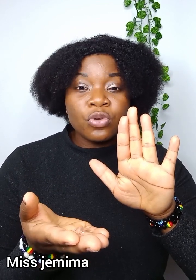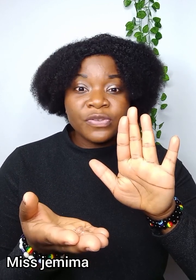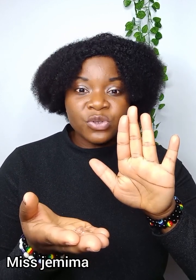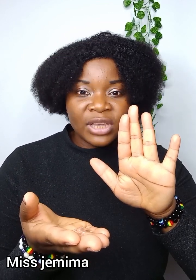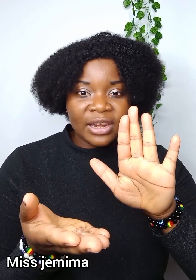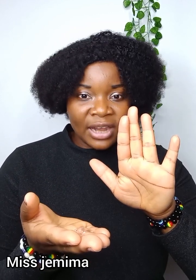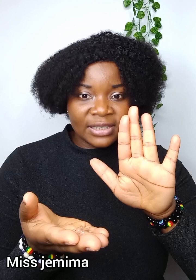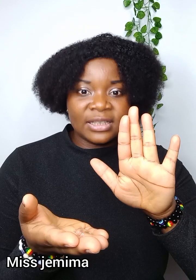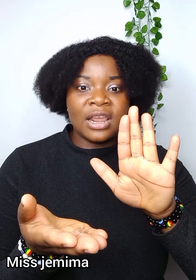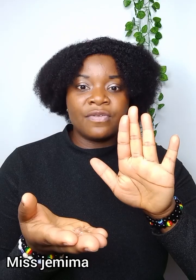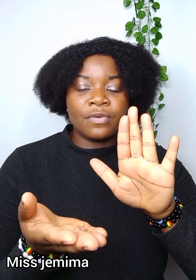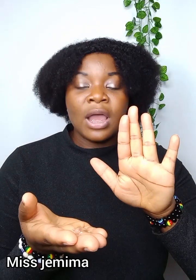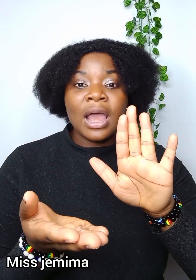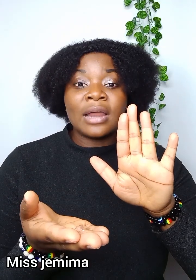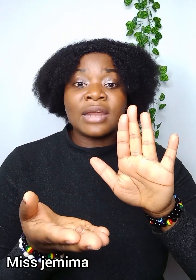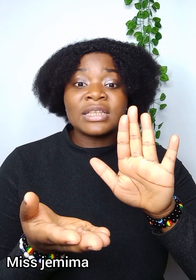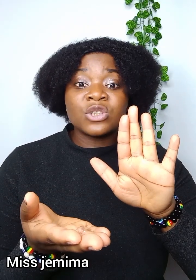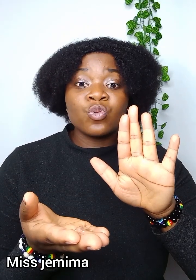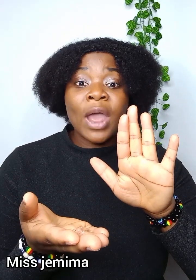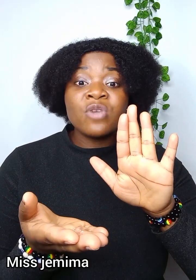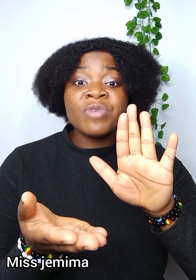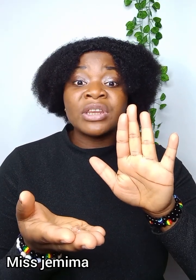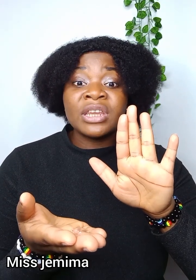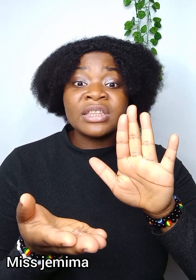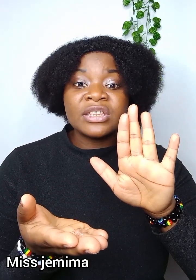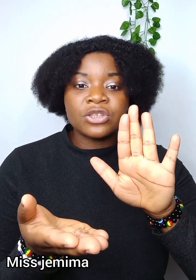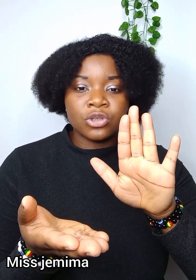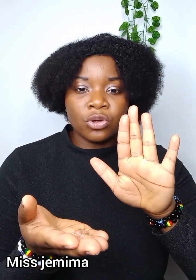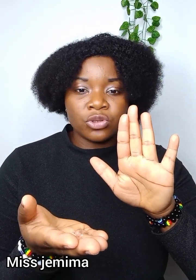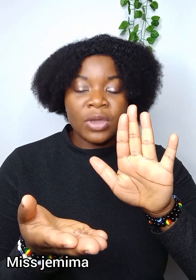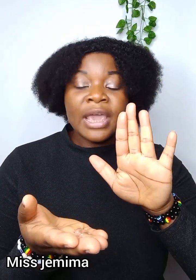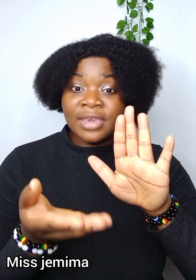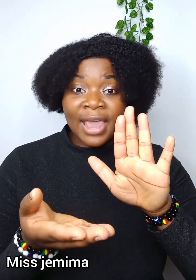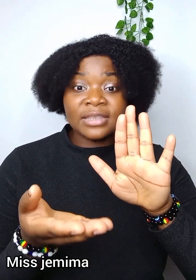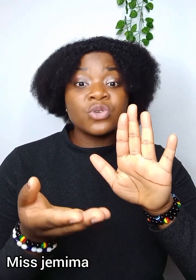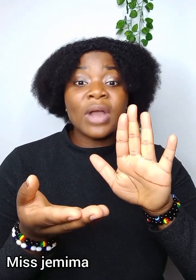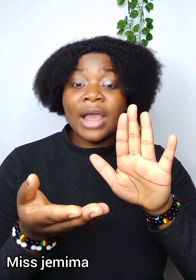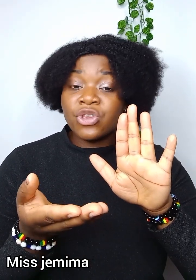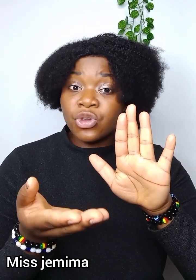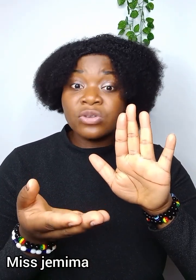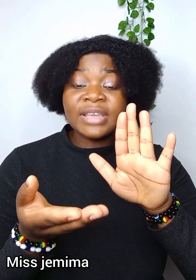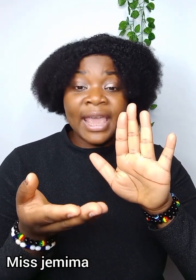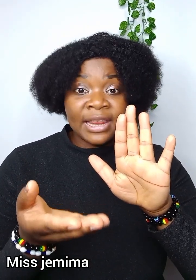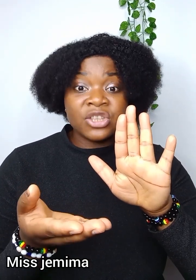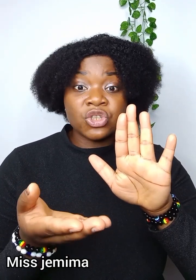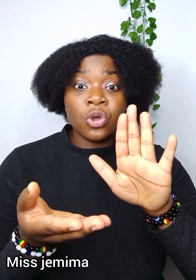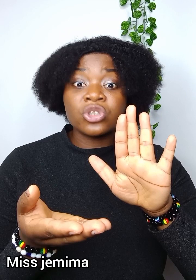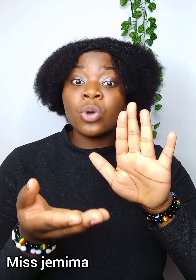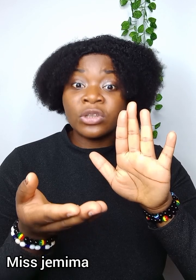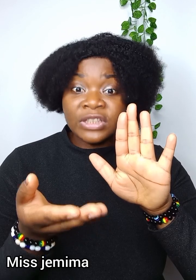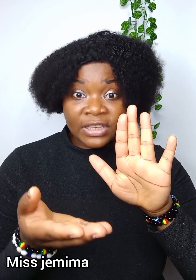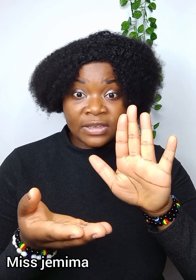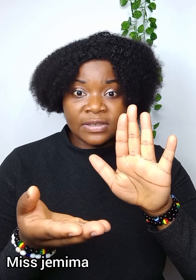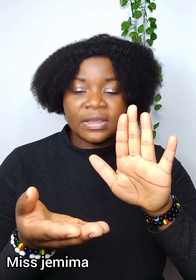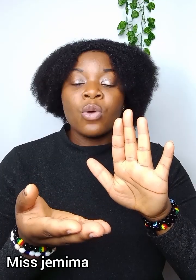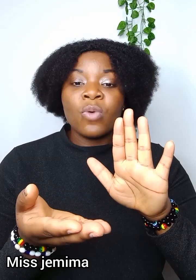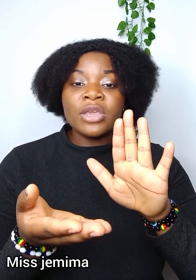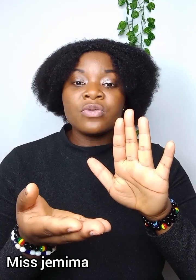move to the next level and that is why we need this salt yes you can use any salt on this when you